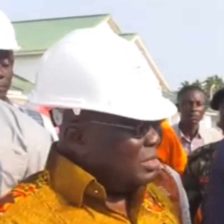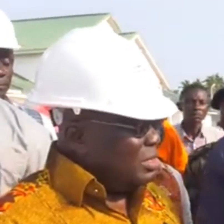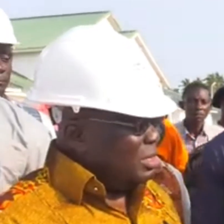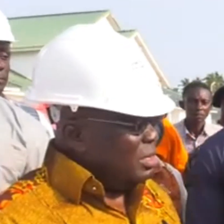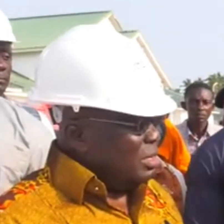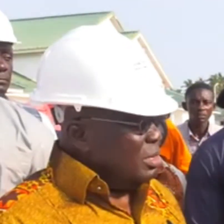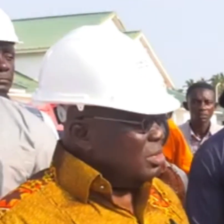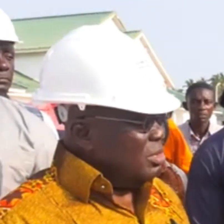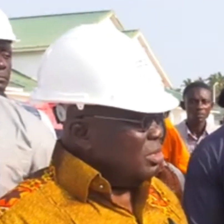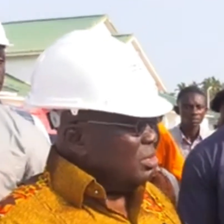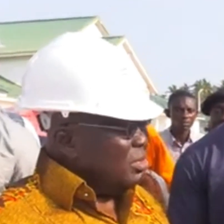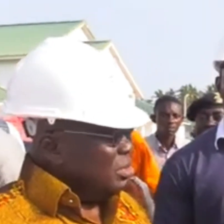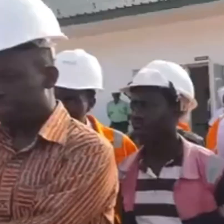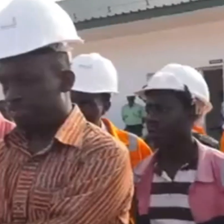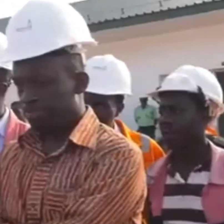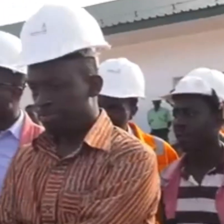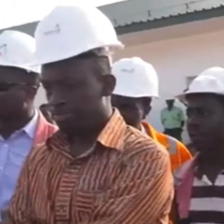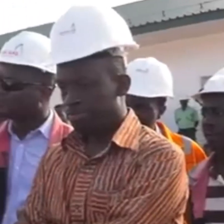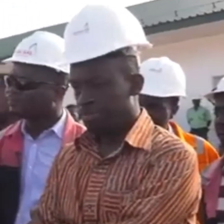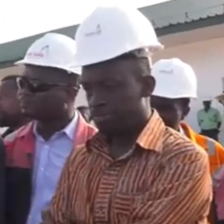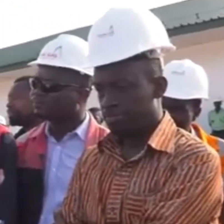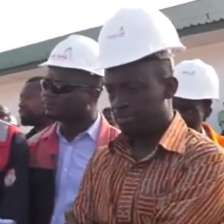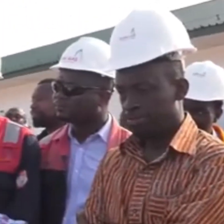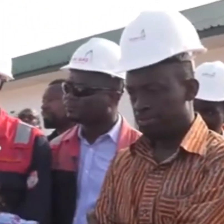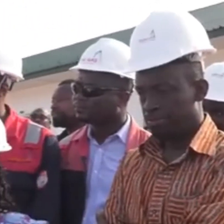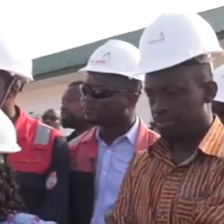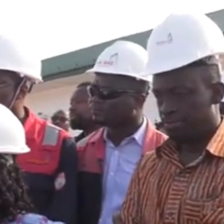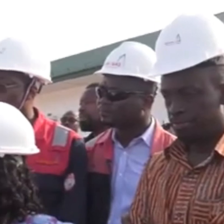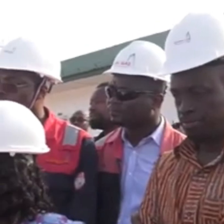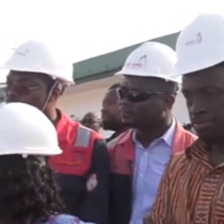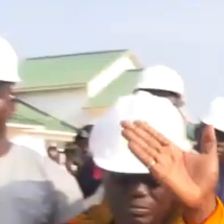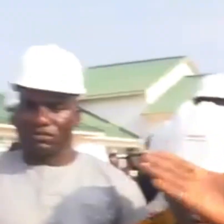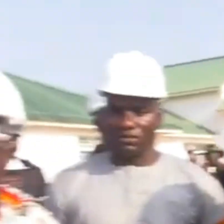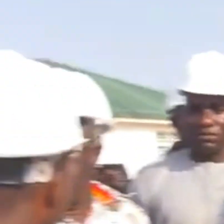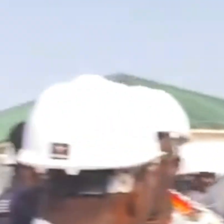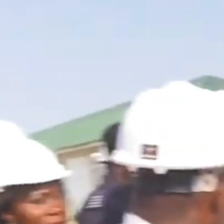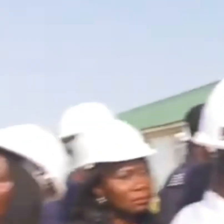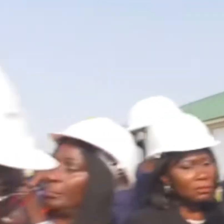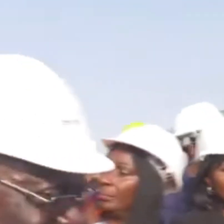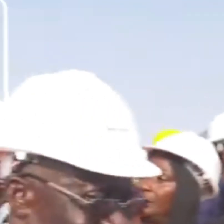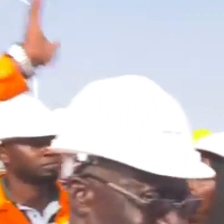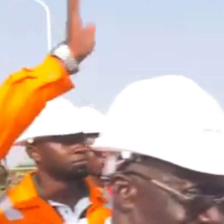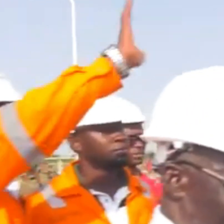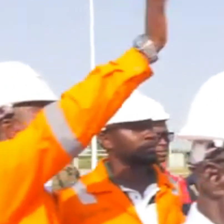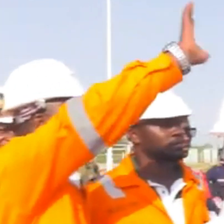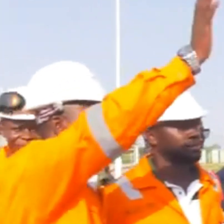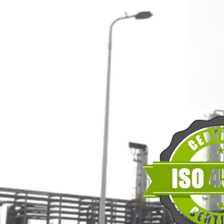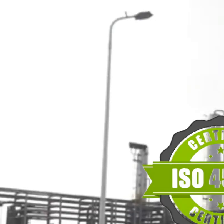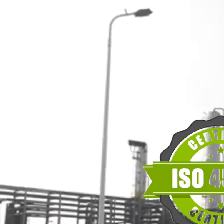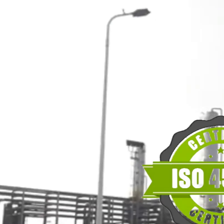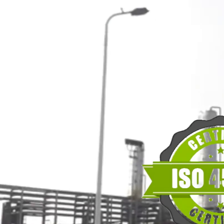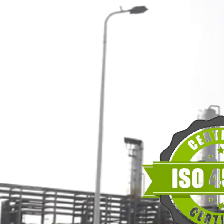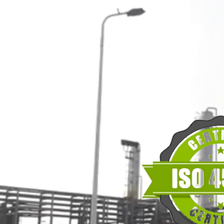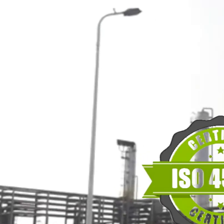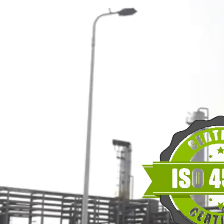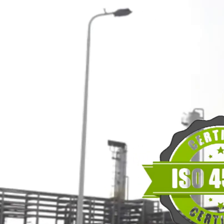maintenance shutdowns without needing outside help. They have also implemented top-notch safety standards, earning them the